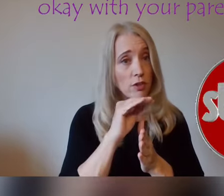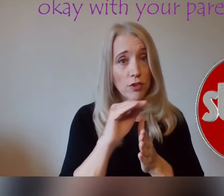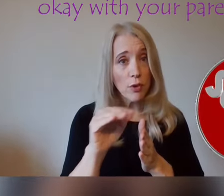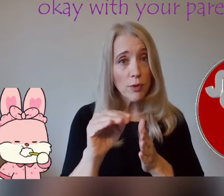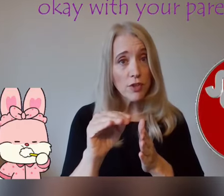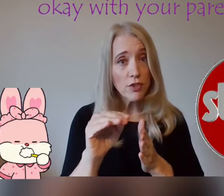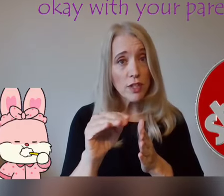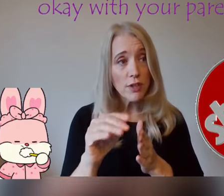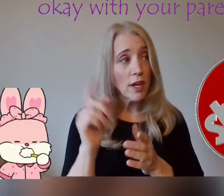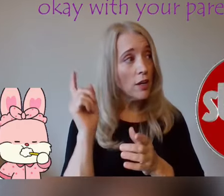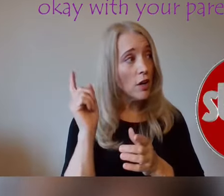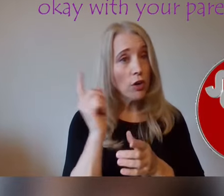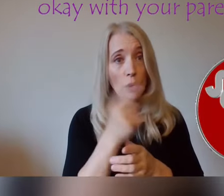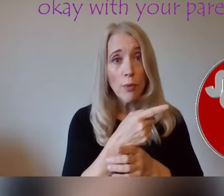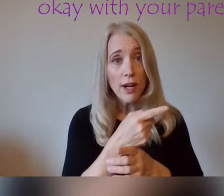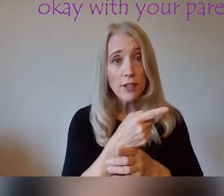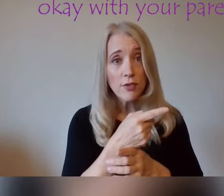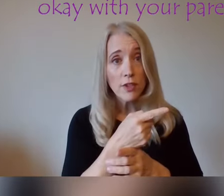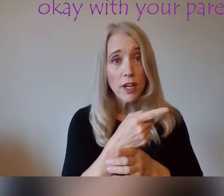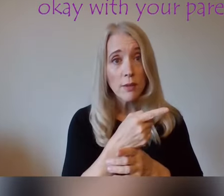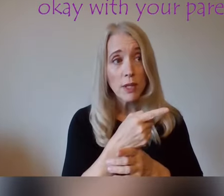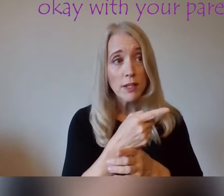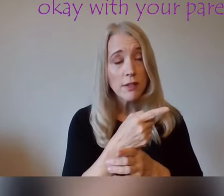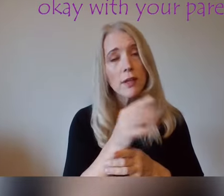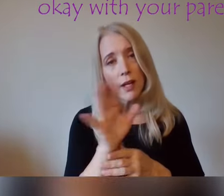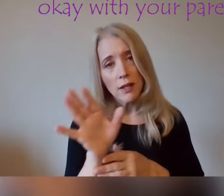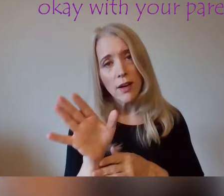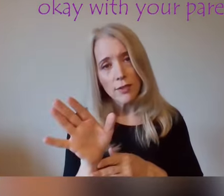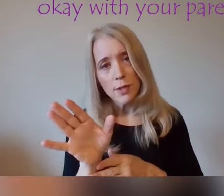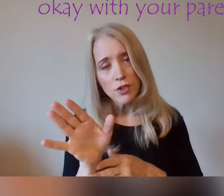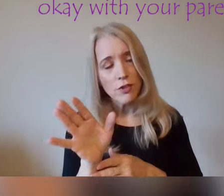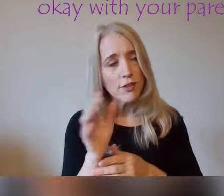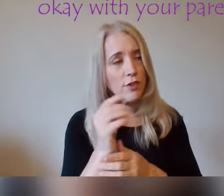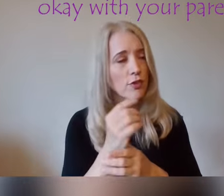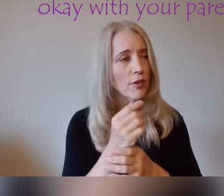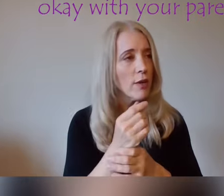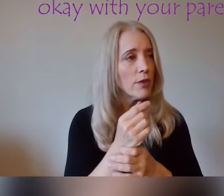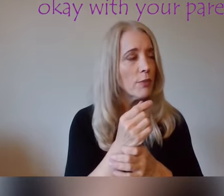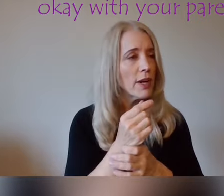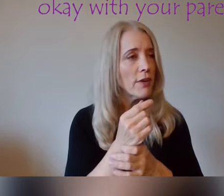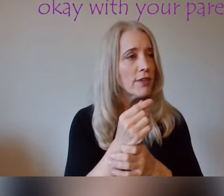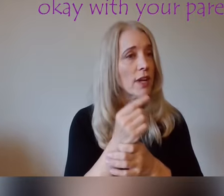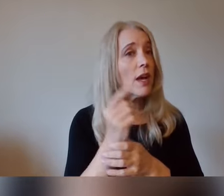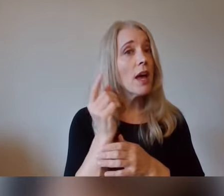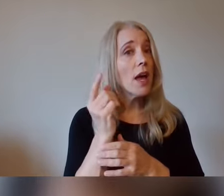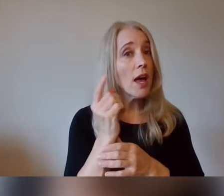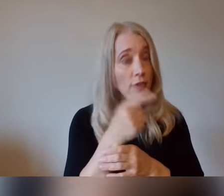Don't brush your teeth yet. Go practice for nine minutes. Again, you have to make sure this is okay with your parents. Then